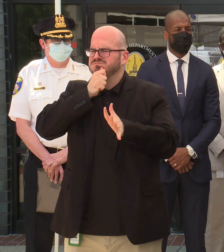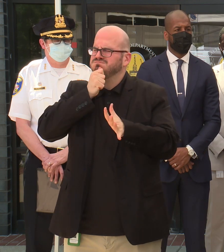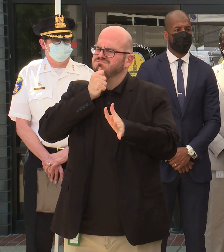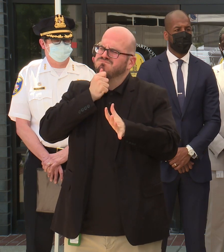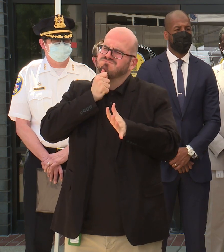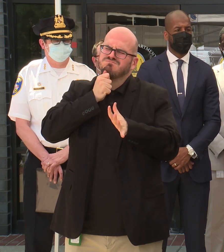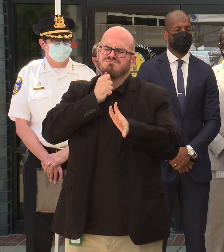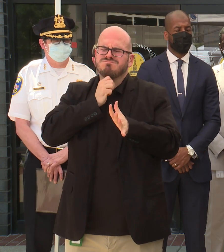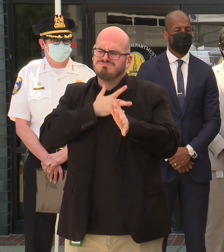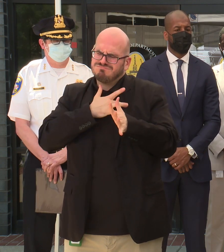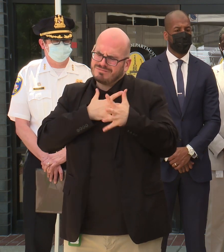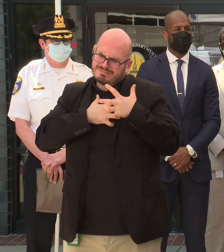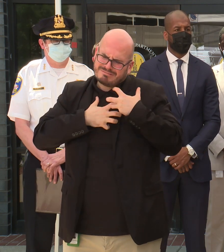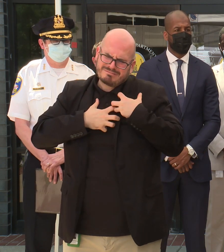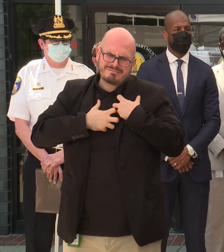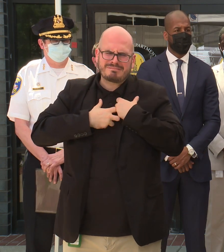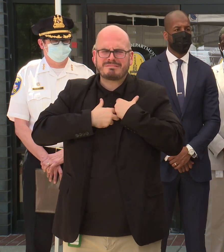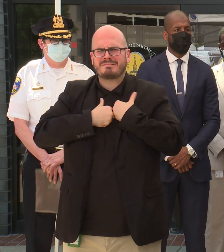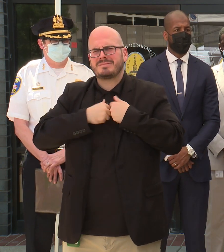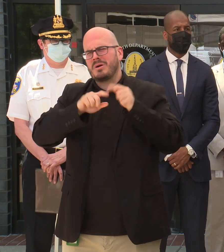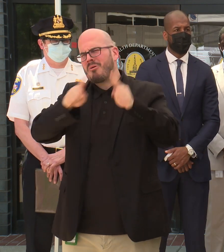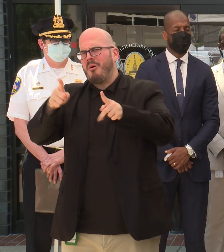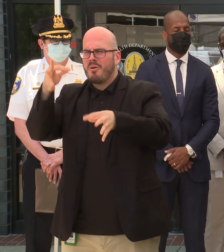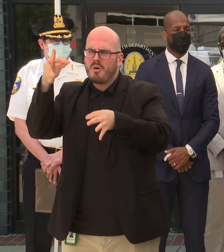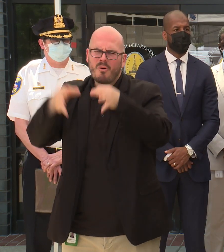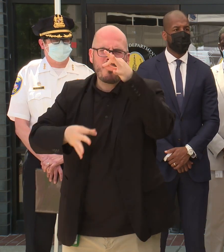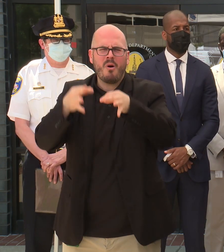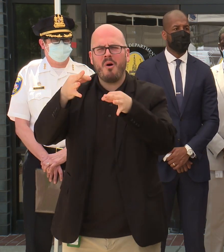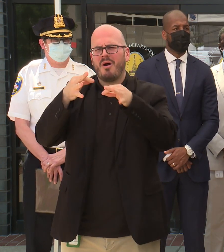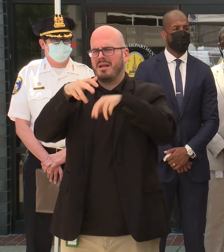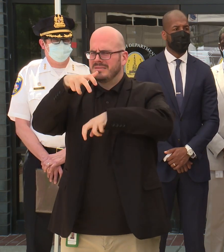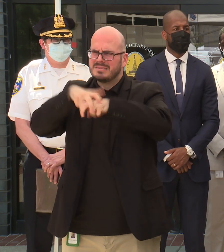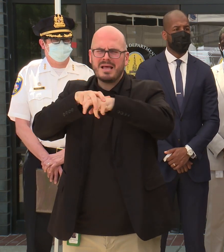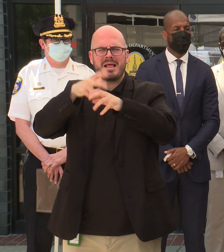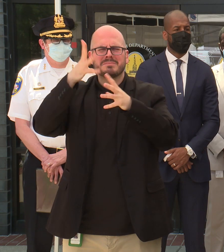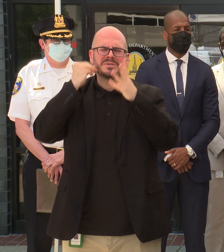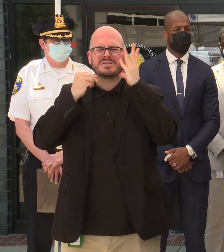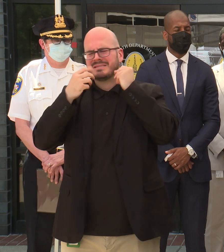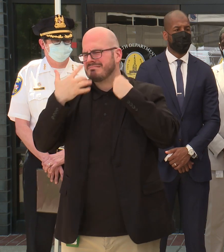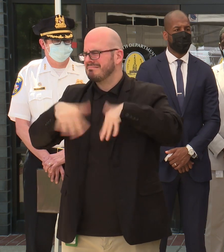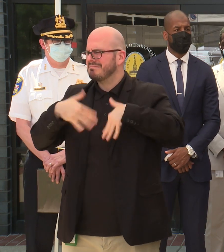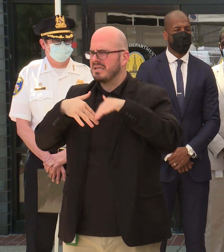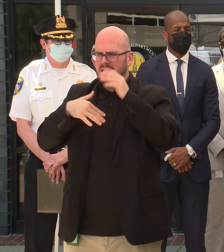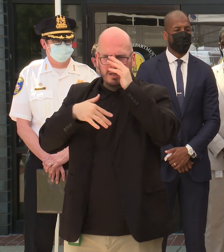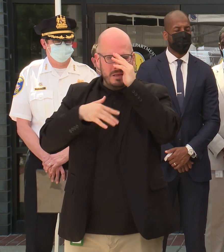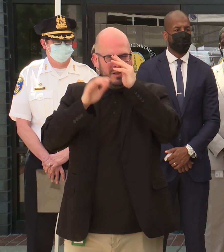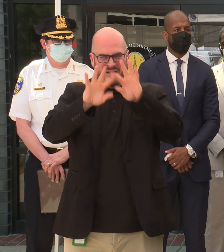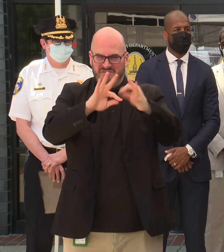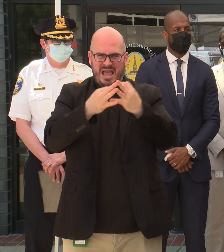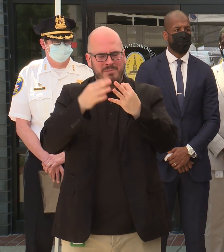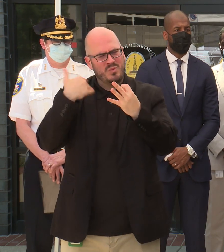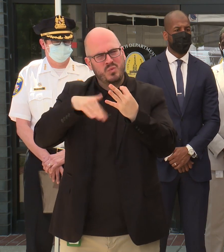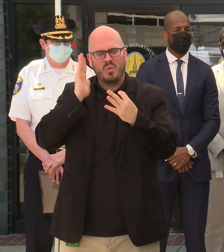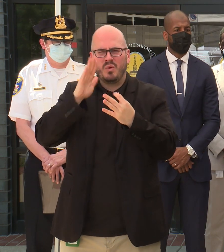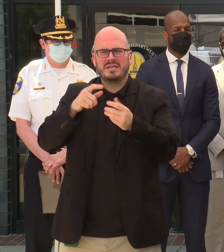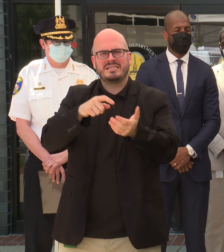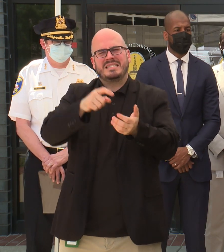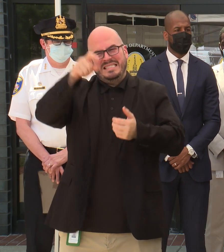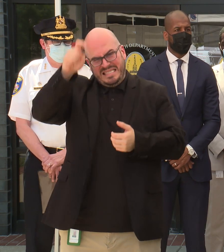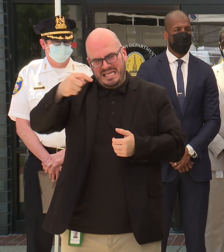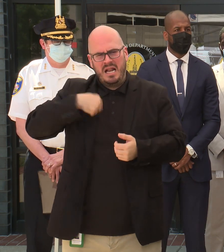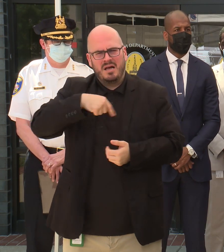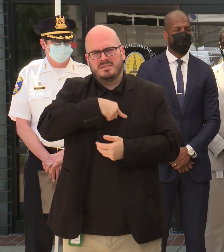process to go to court in that, in that situation. And so they're going to need us more than ever.